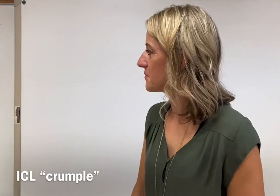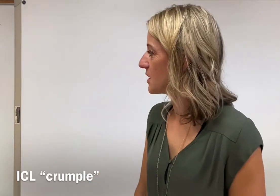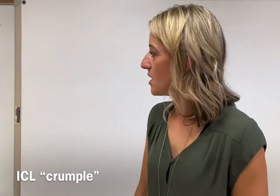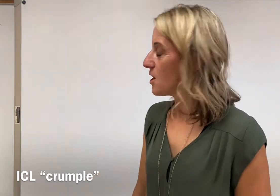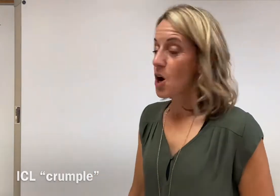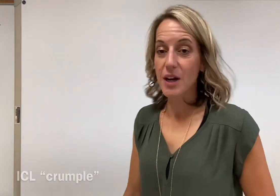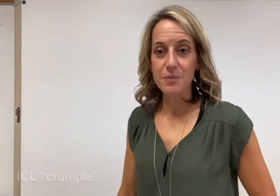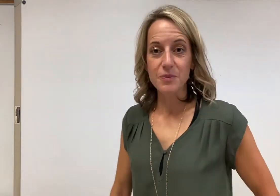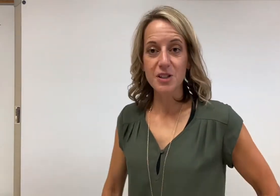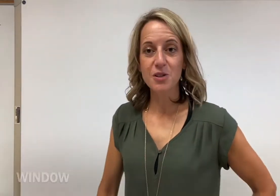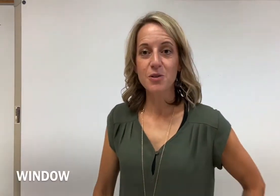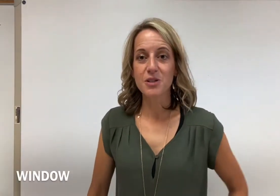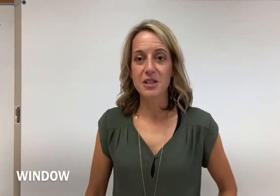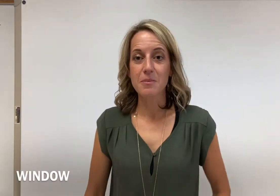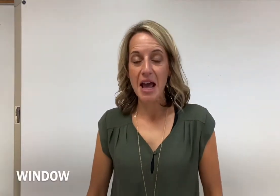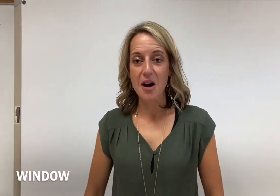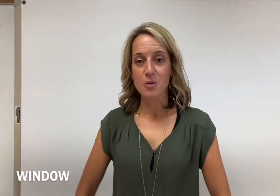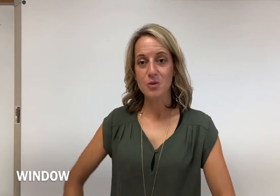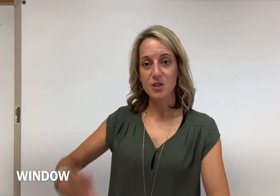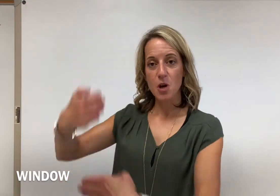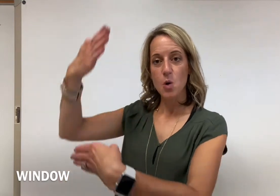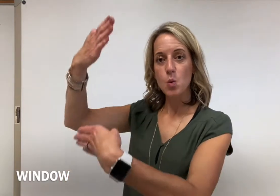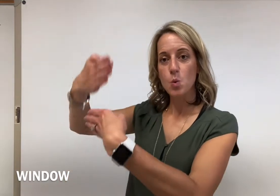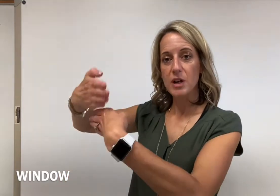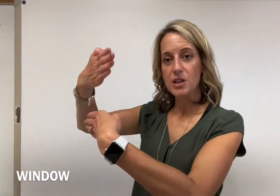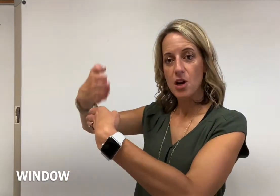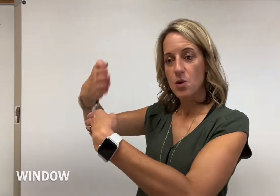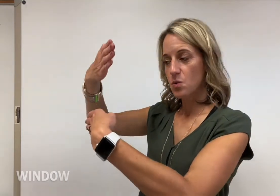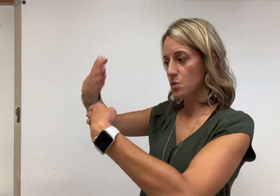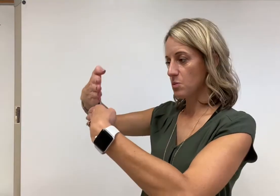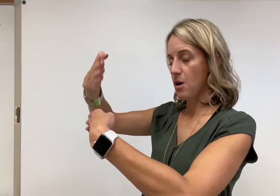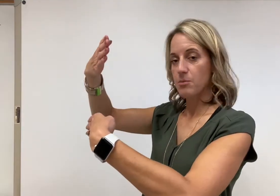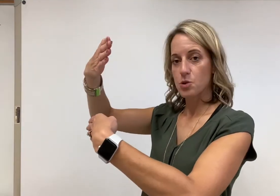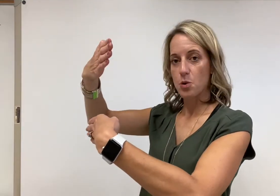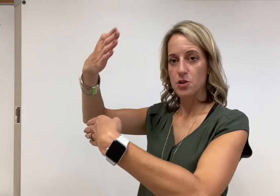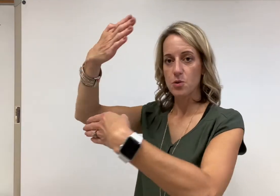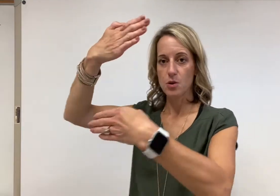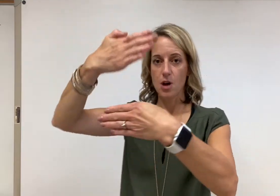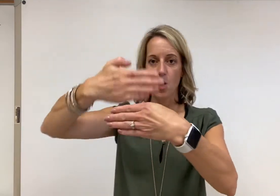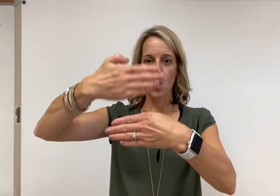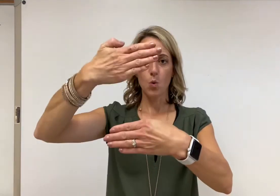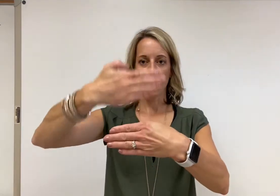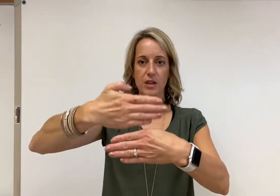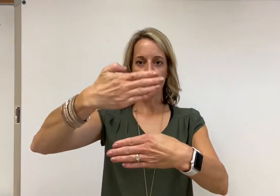Okay, let's learn some nouns. Window. Palms towards you. Window.